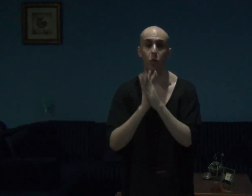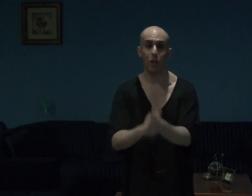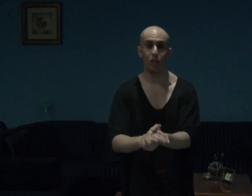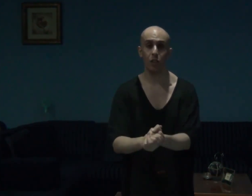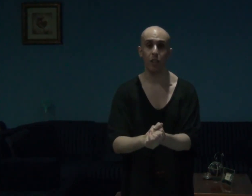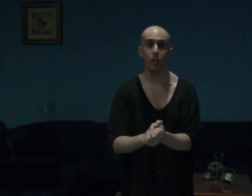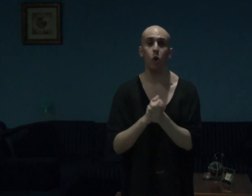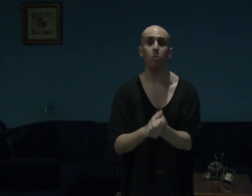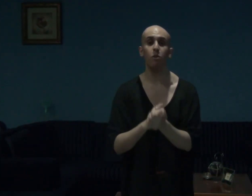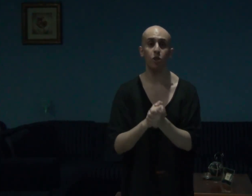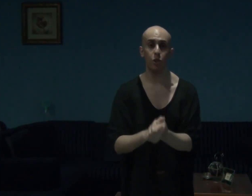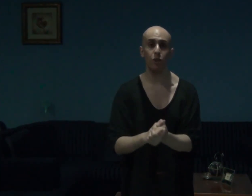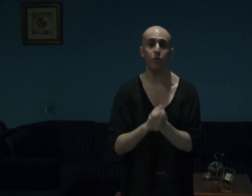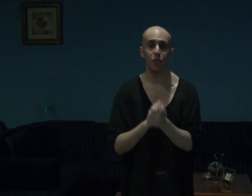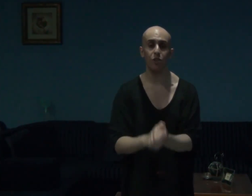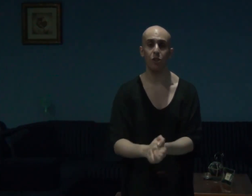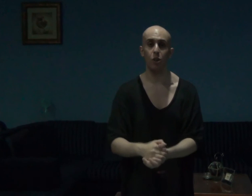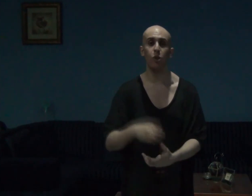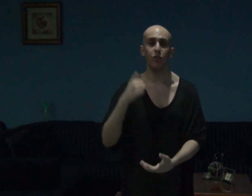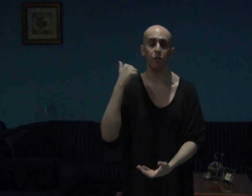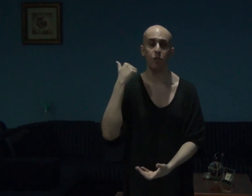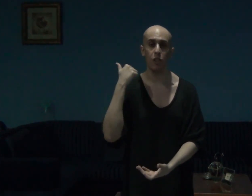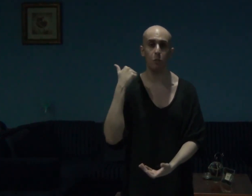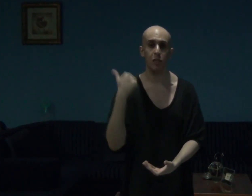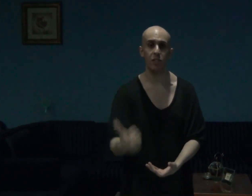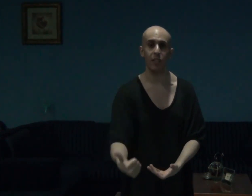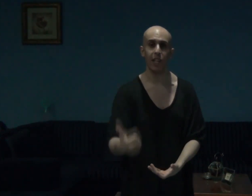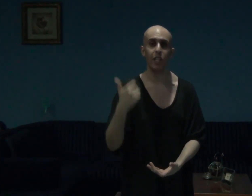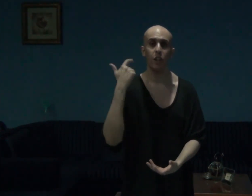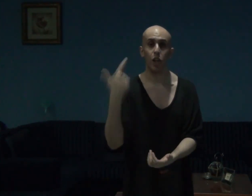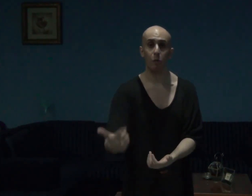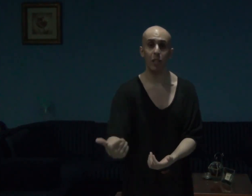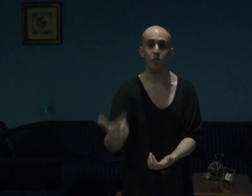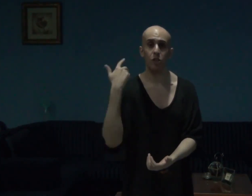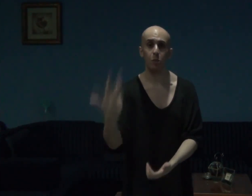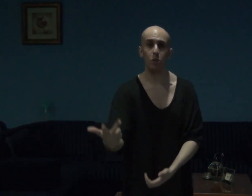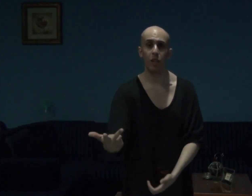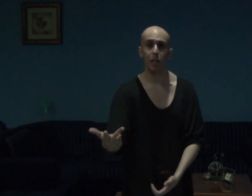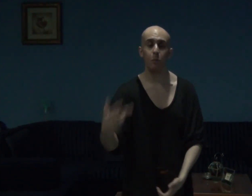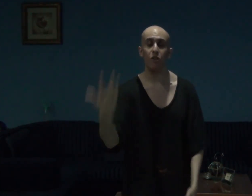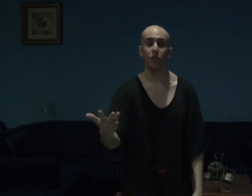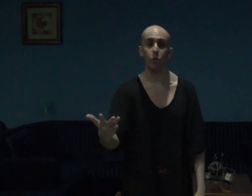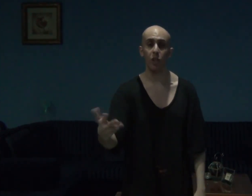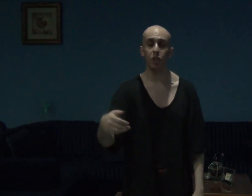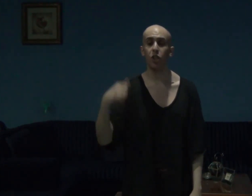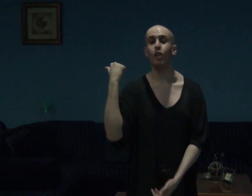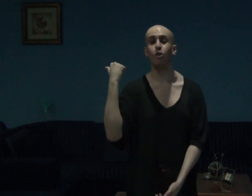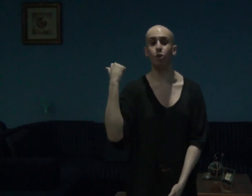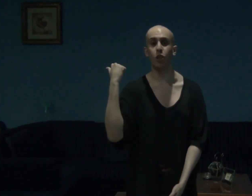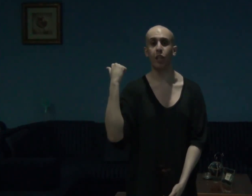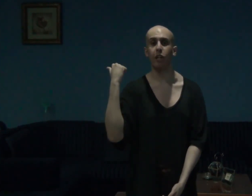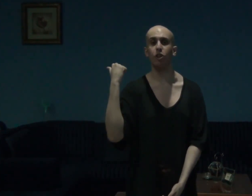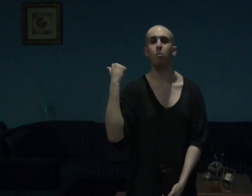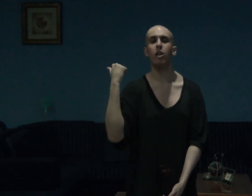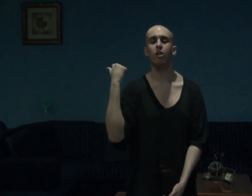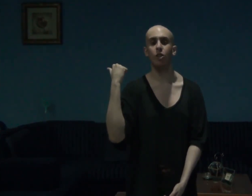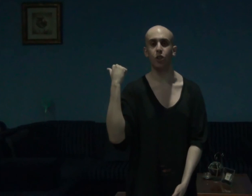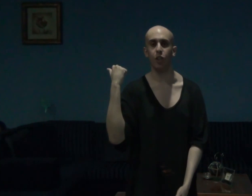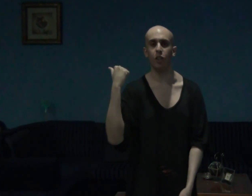for watching, hope you enjoyed the video, if you did, please like, comment, subscribe, if you wish, and do check out, my other channel,